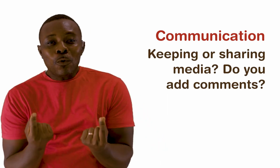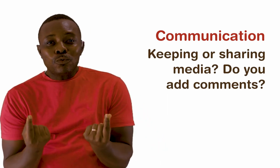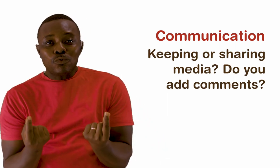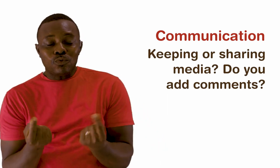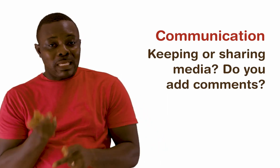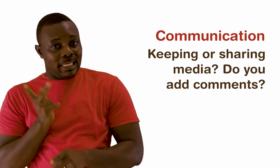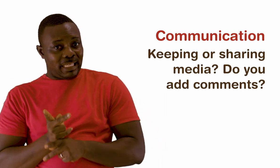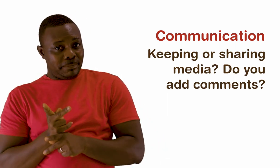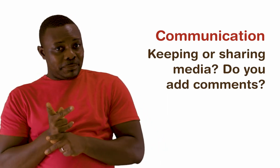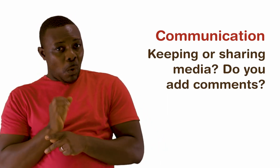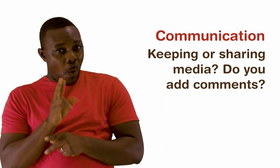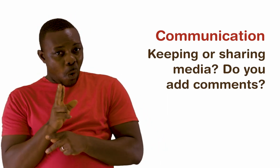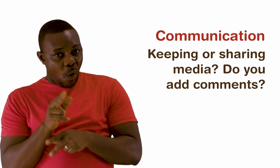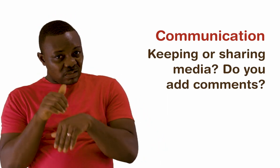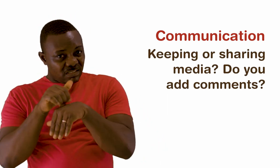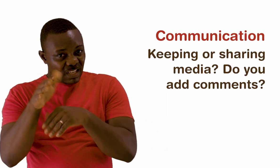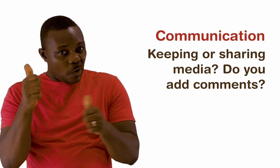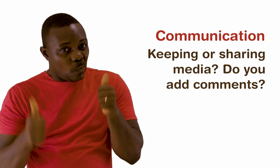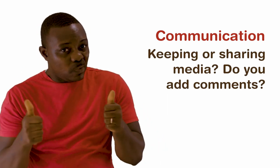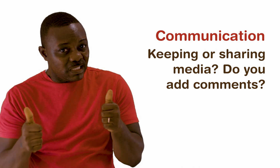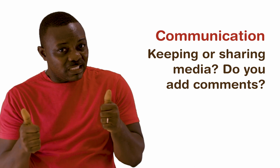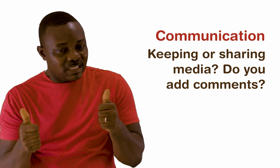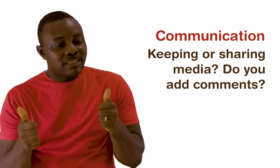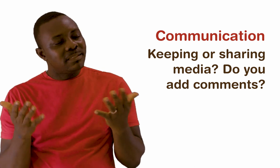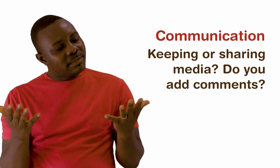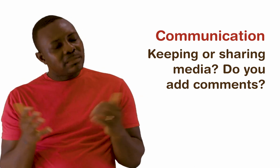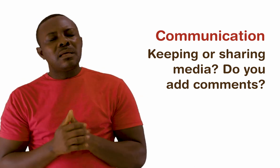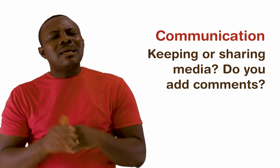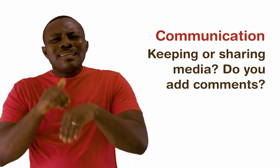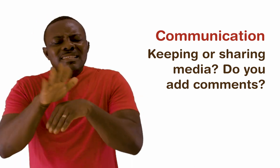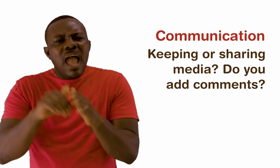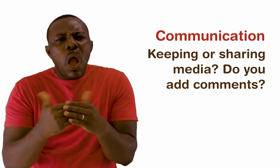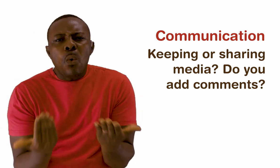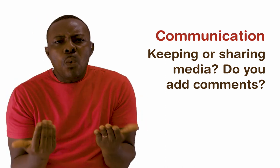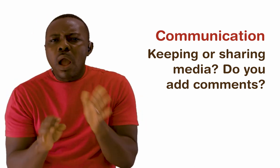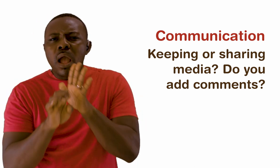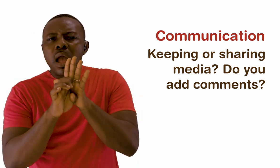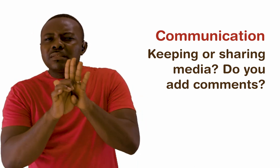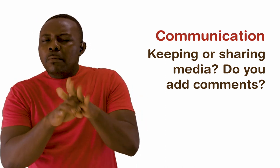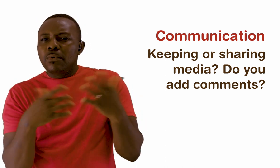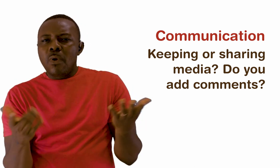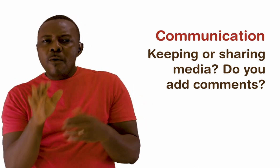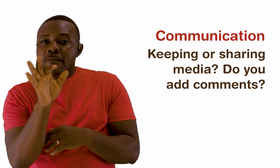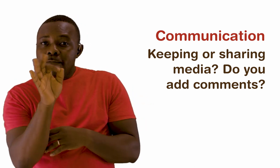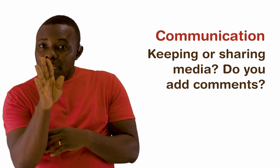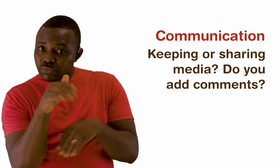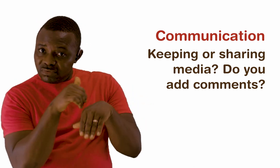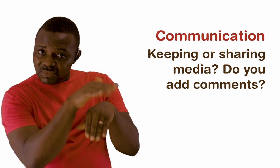repost it? If you forward it onward, how do you send it? Do you attach and upload it to your Facebook page? Or